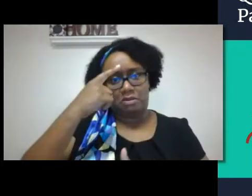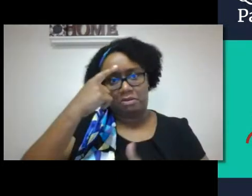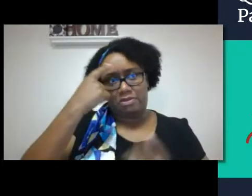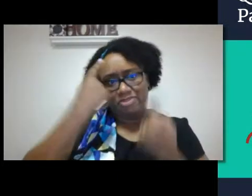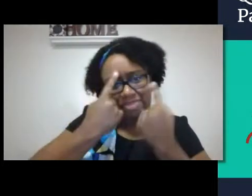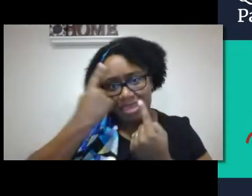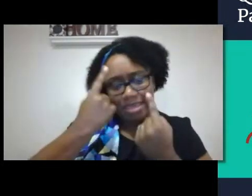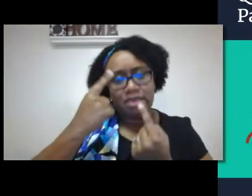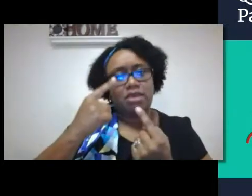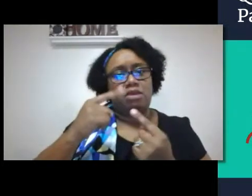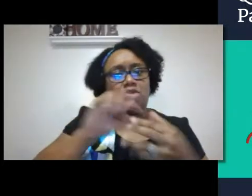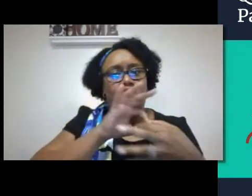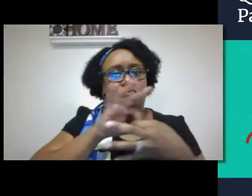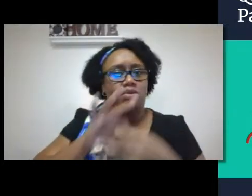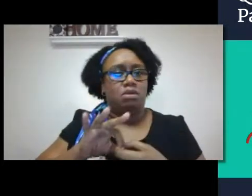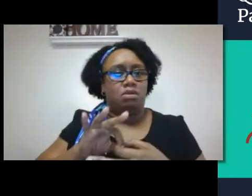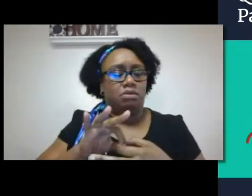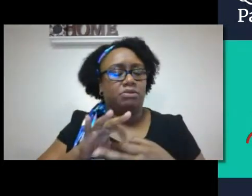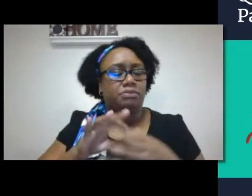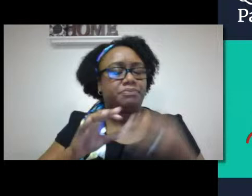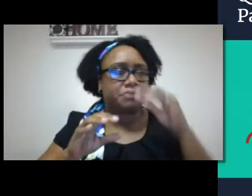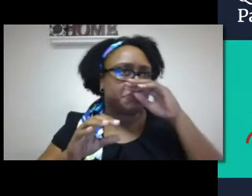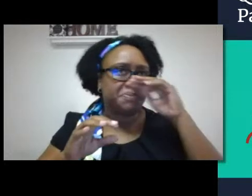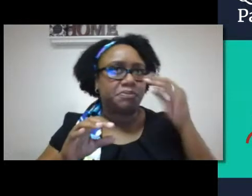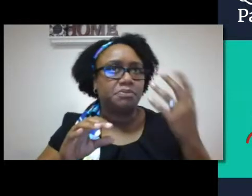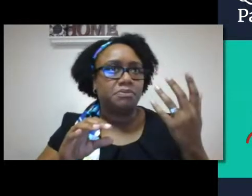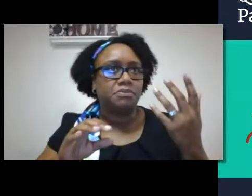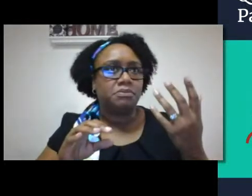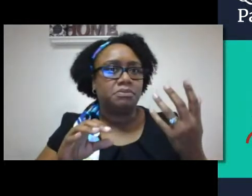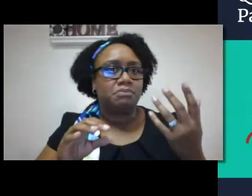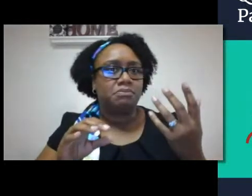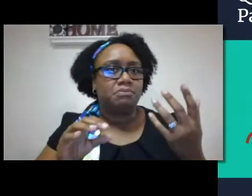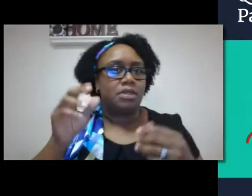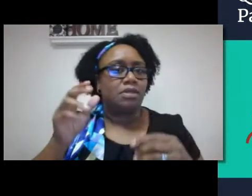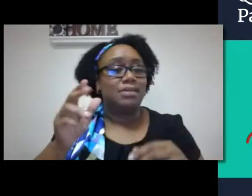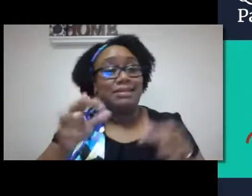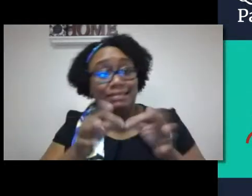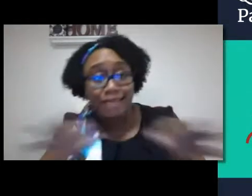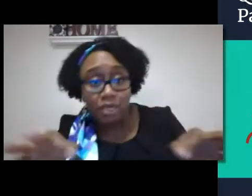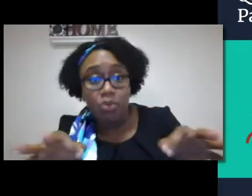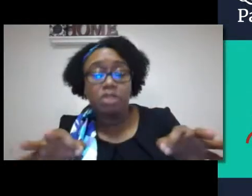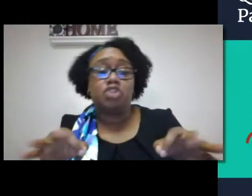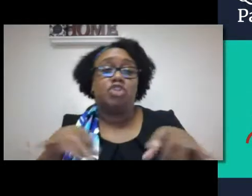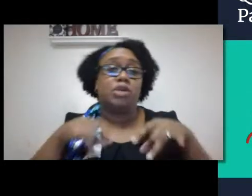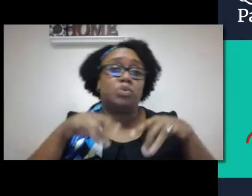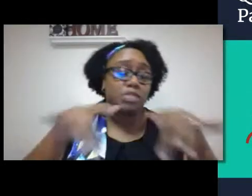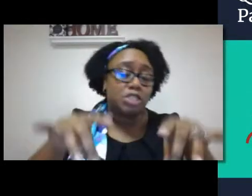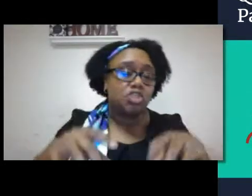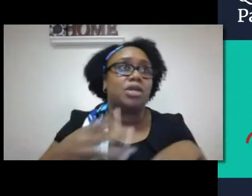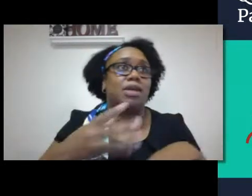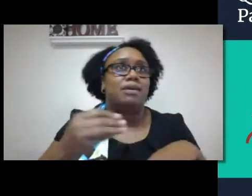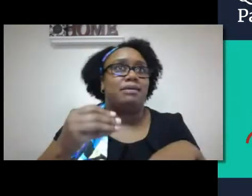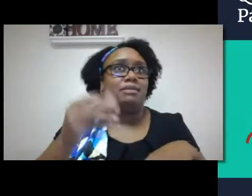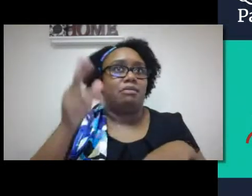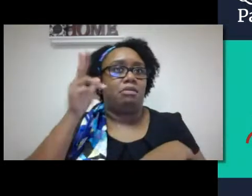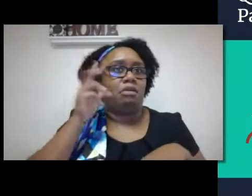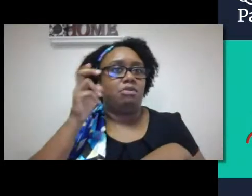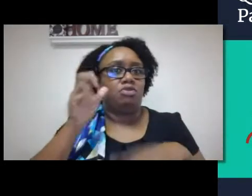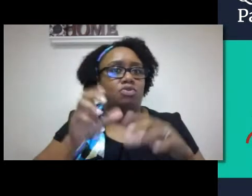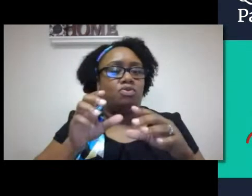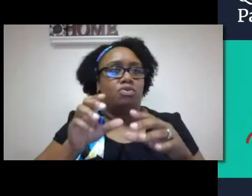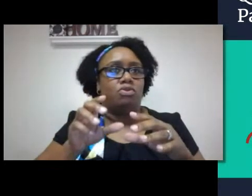to focus on the parent component and challenge the thinking typically inherent